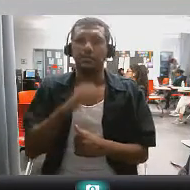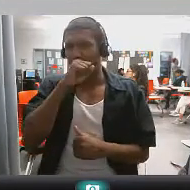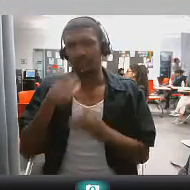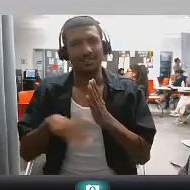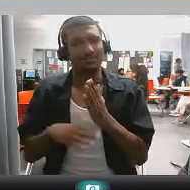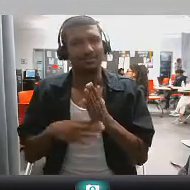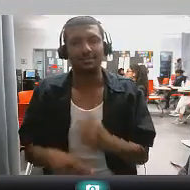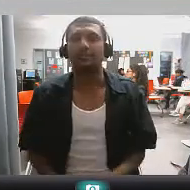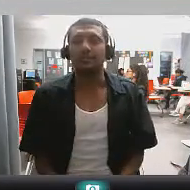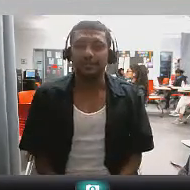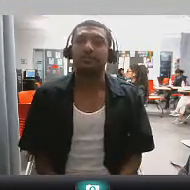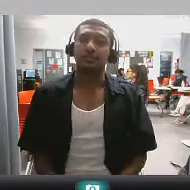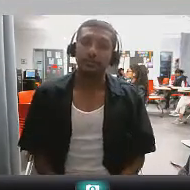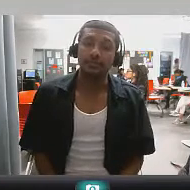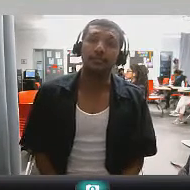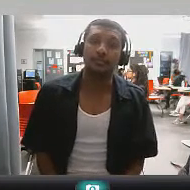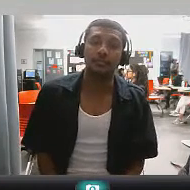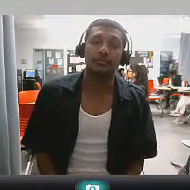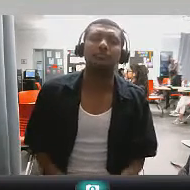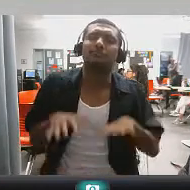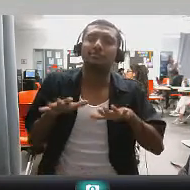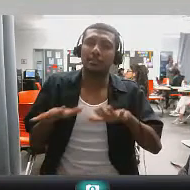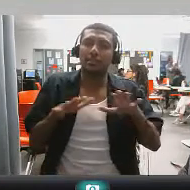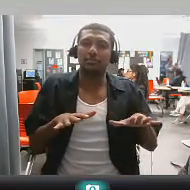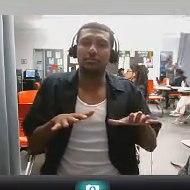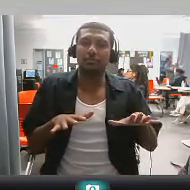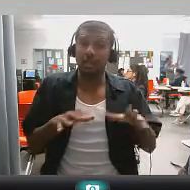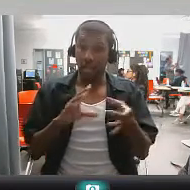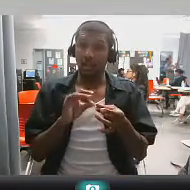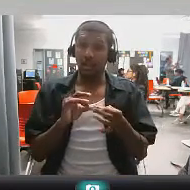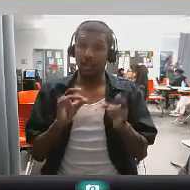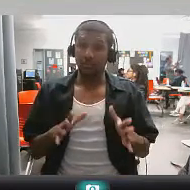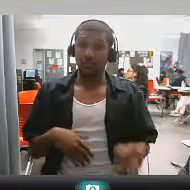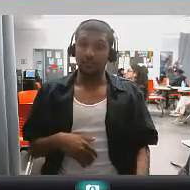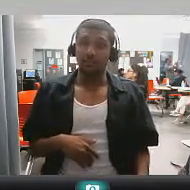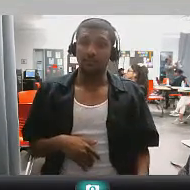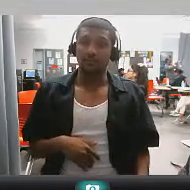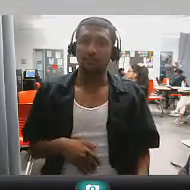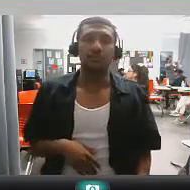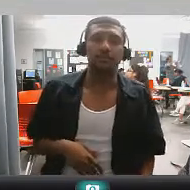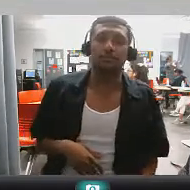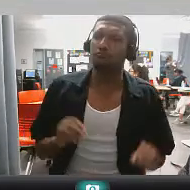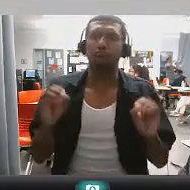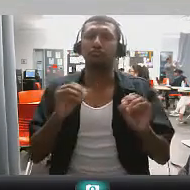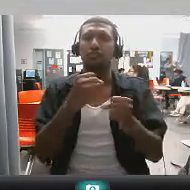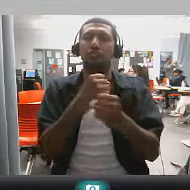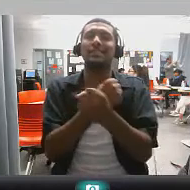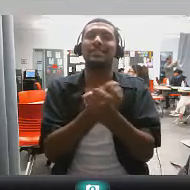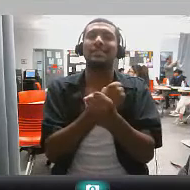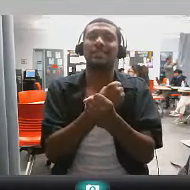I Love soccer Chilled you hear them the commentators when a game is being played. There's no statistics at all game starts